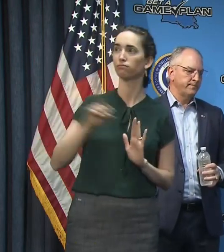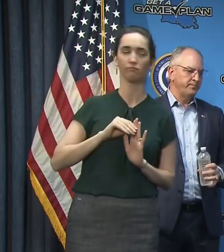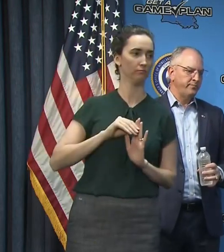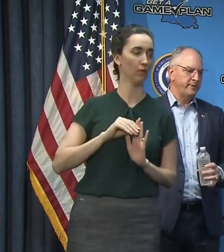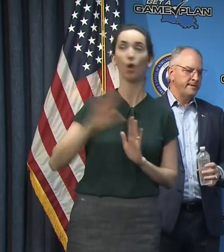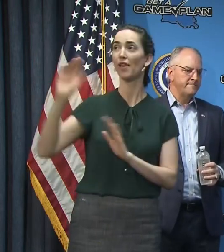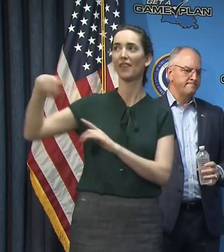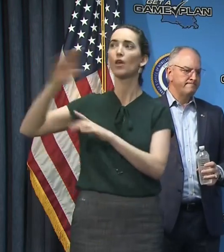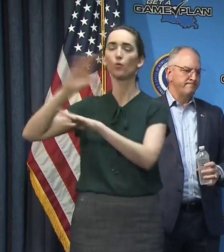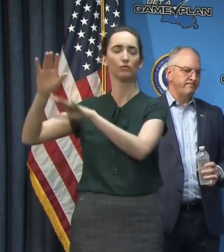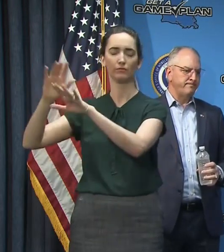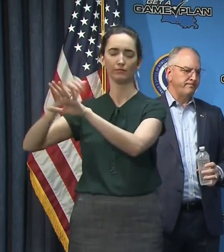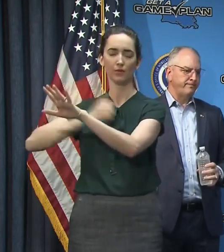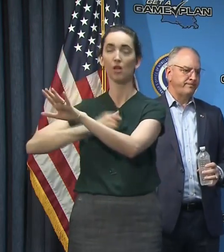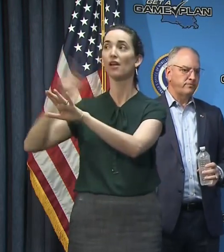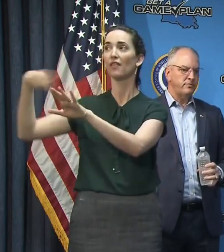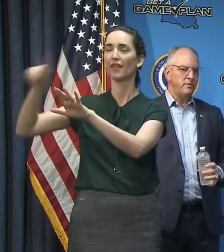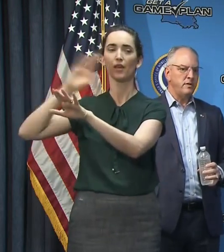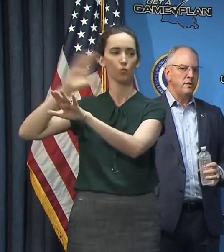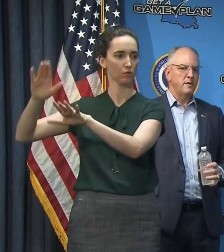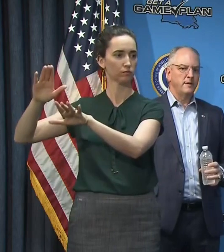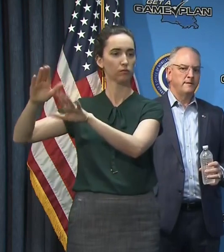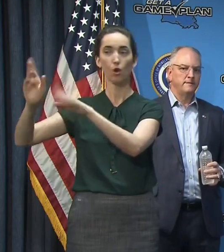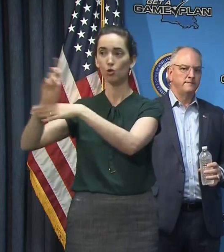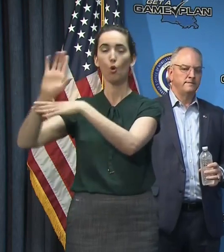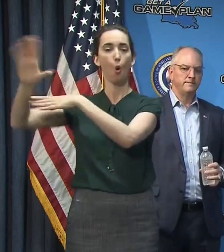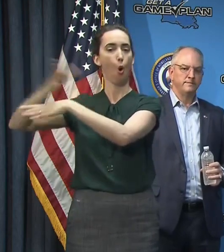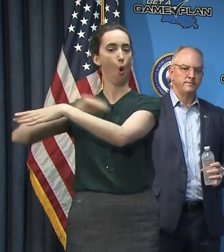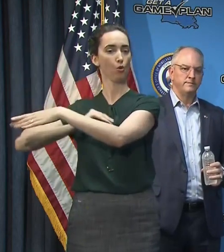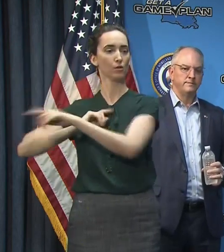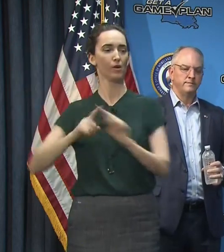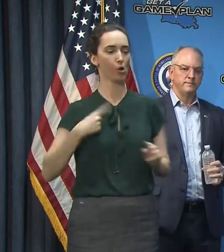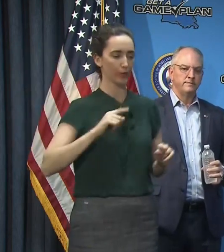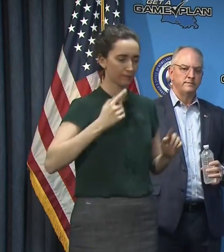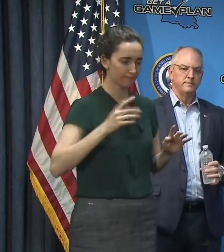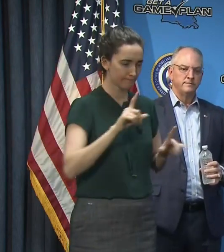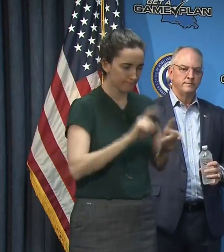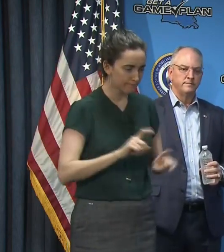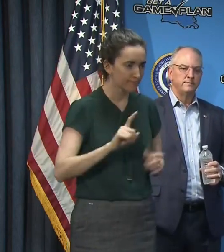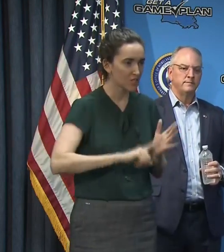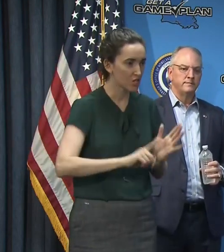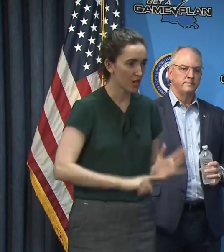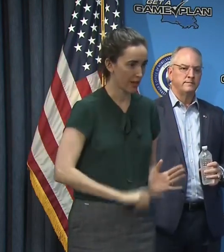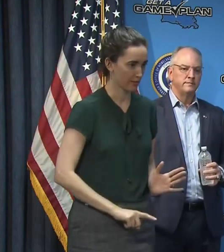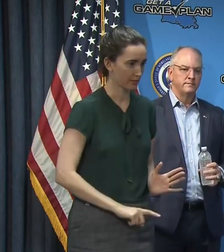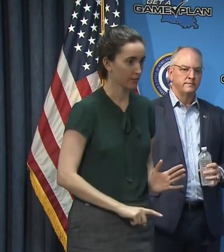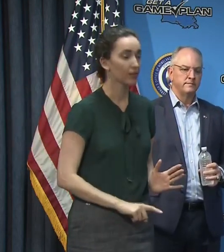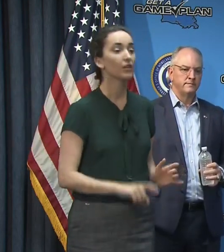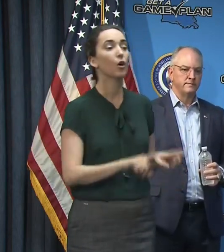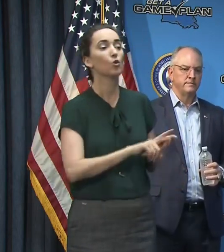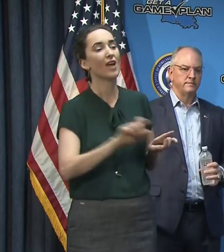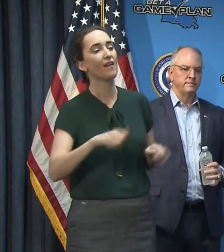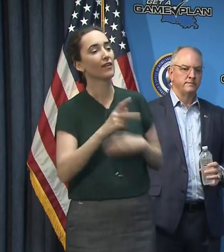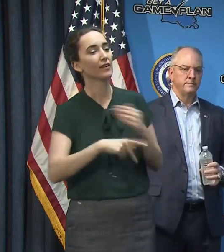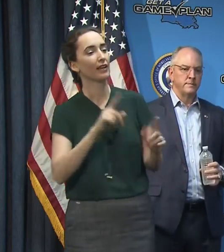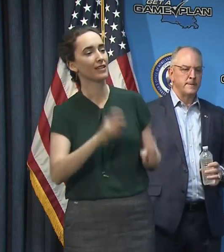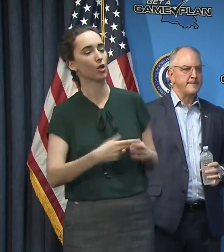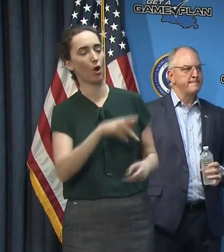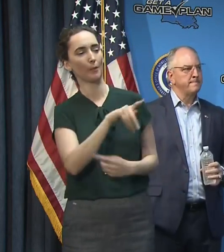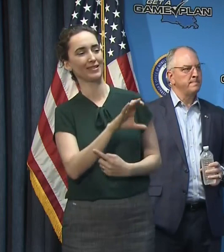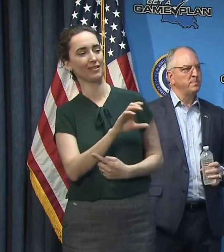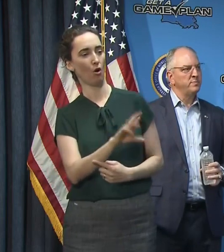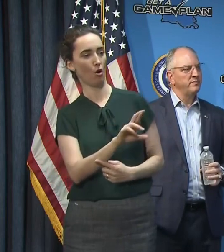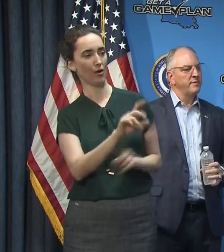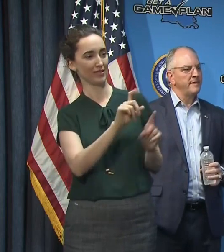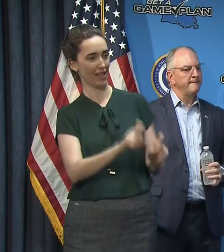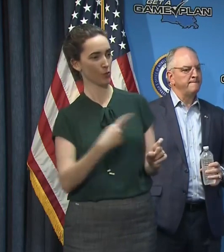that we also have access to, just like the, um, the PCR test, the viral test that we do in our state lab, uh, part of which was developed by